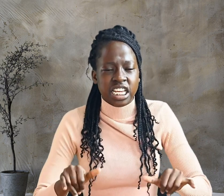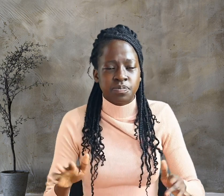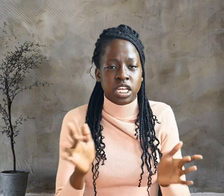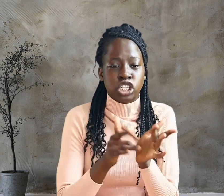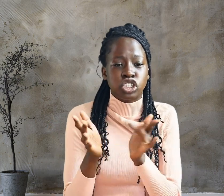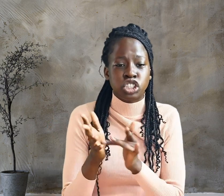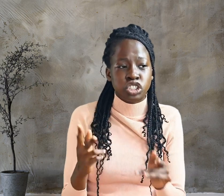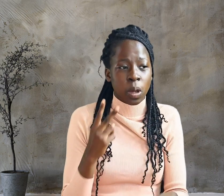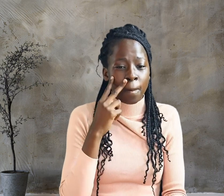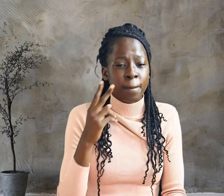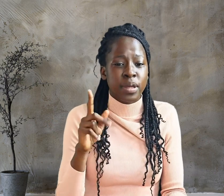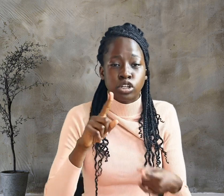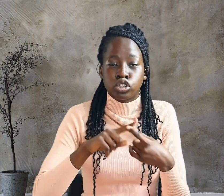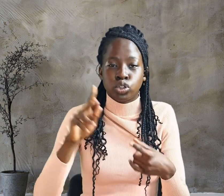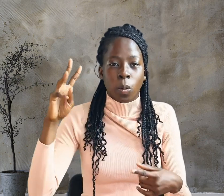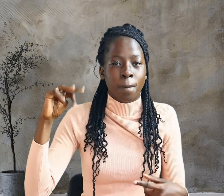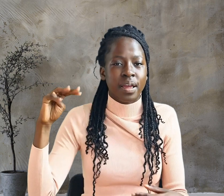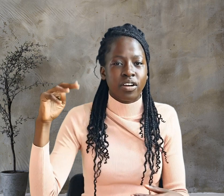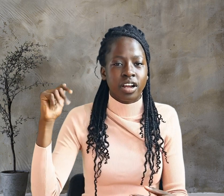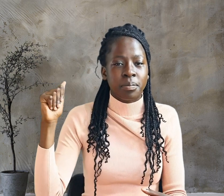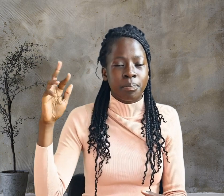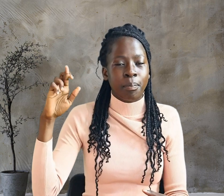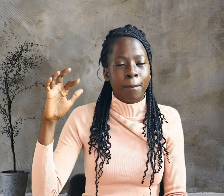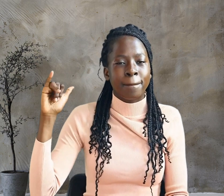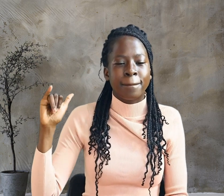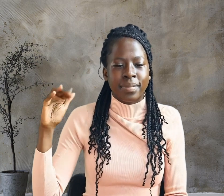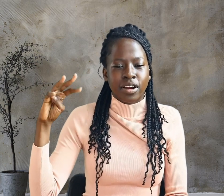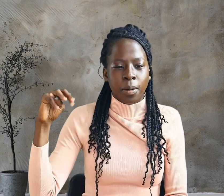appears to Mary Magdalene.